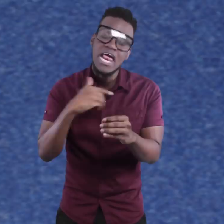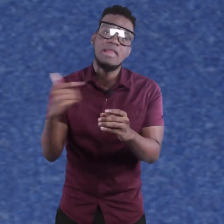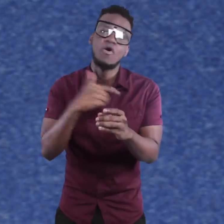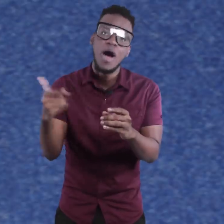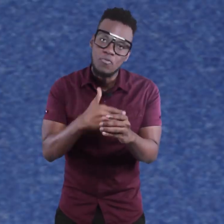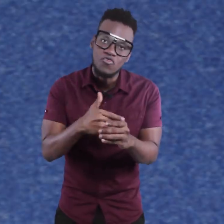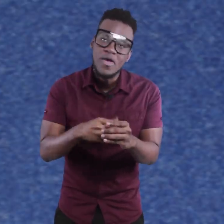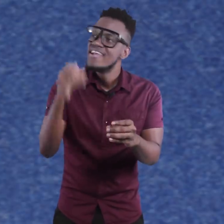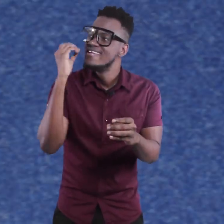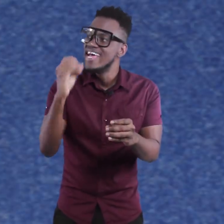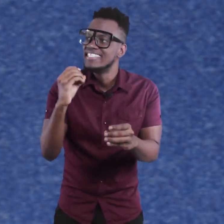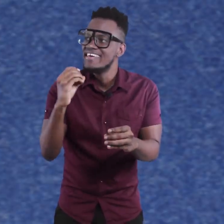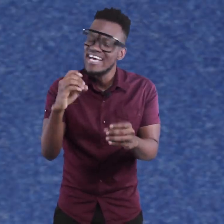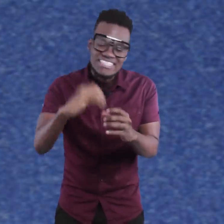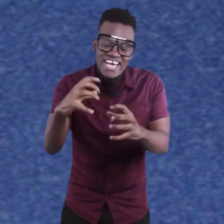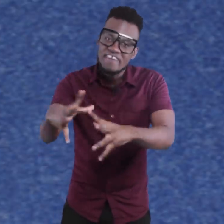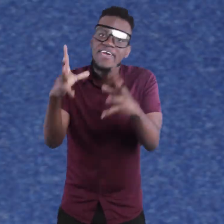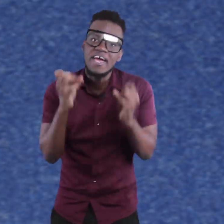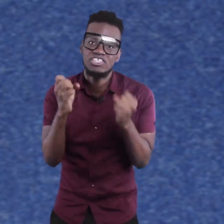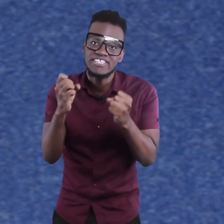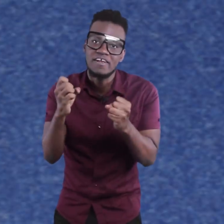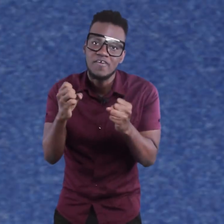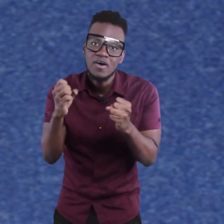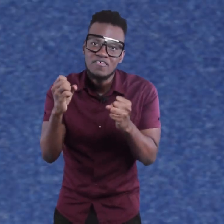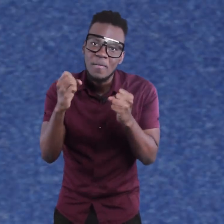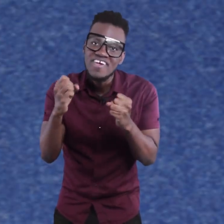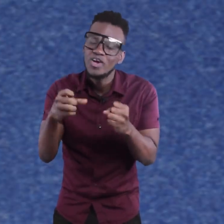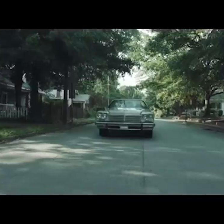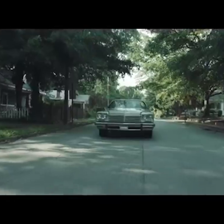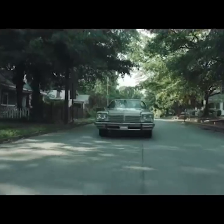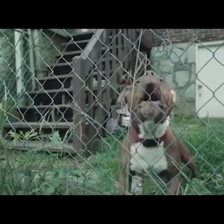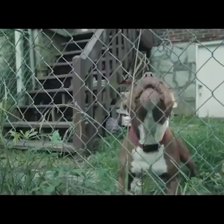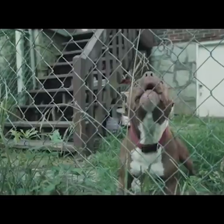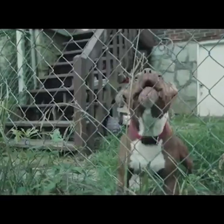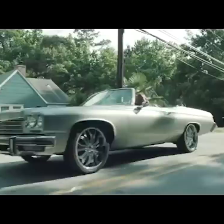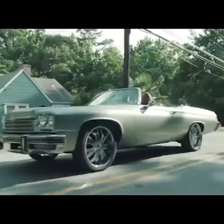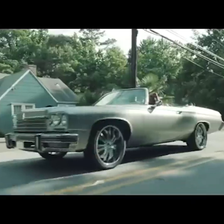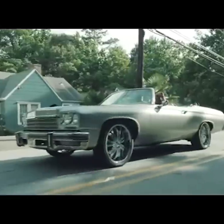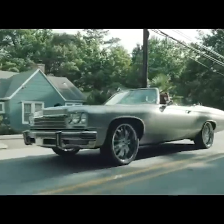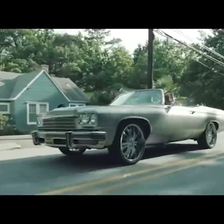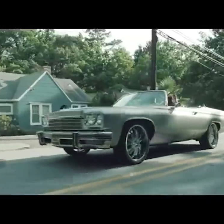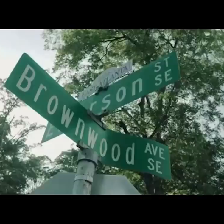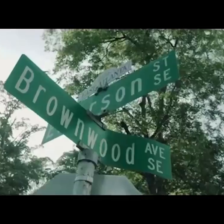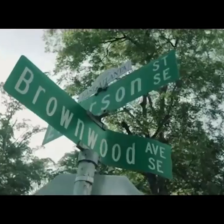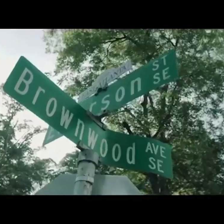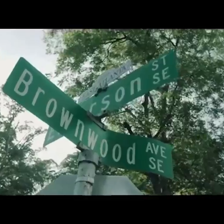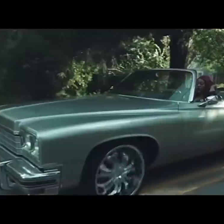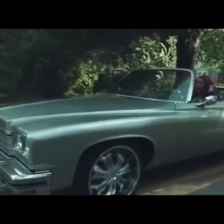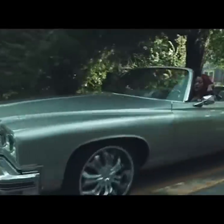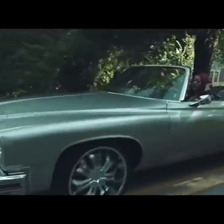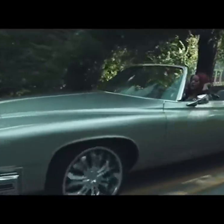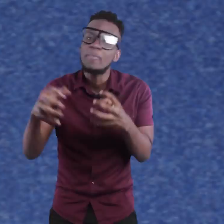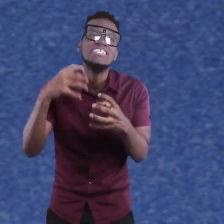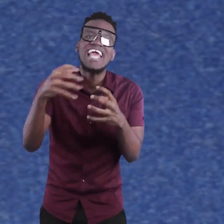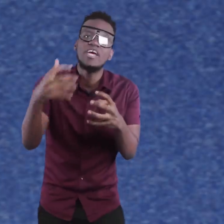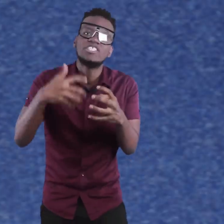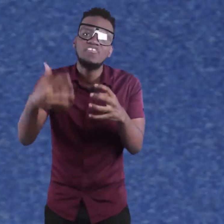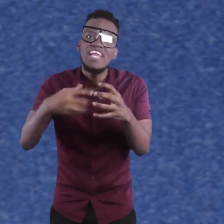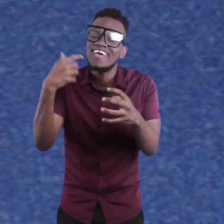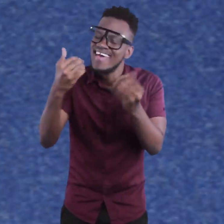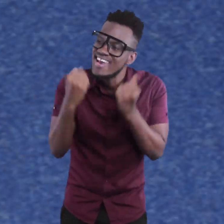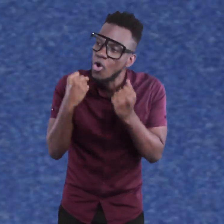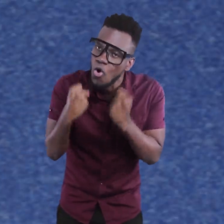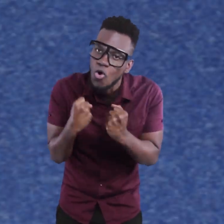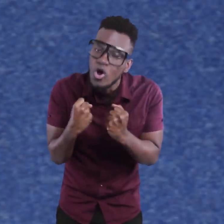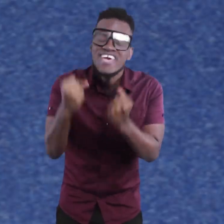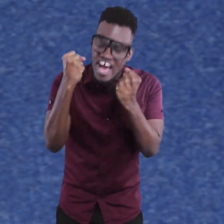dance and feel like I never want to move this sanya is like you have to catch yourself from your ear don't stop it's like you just